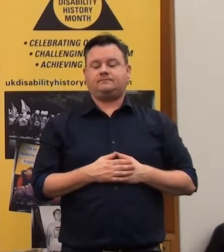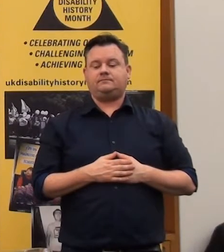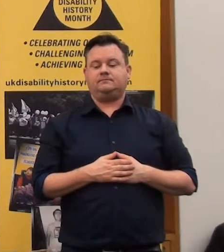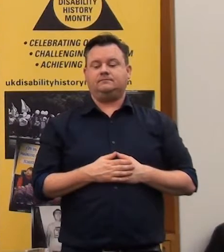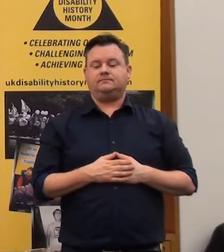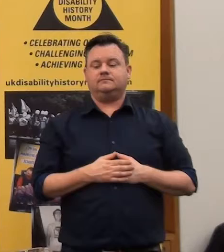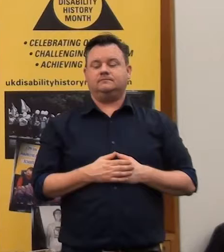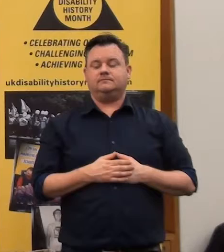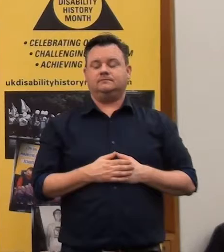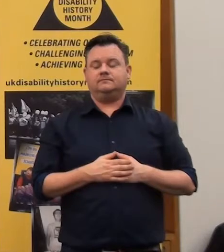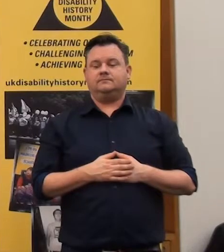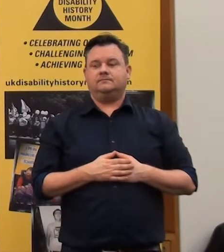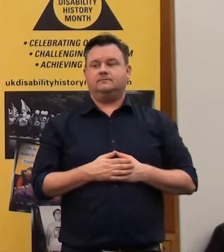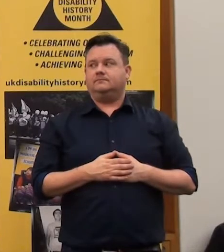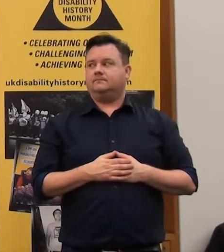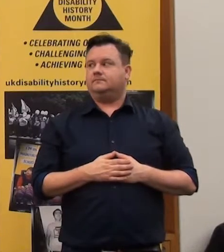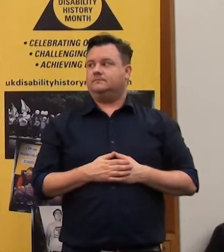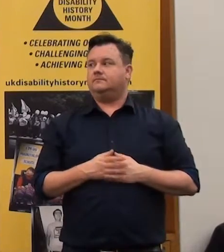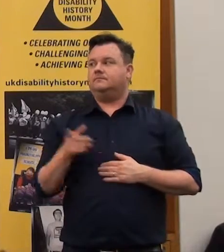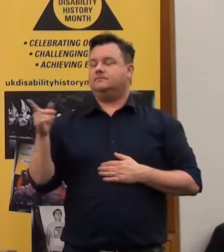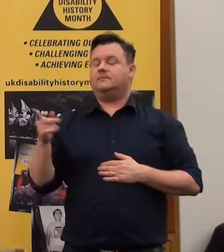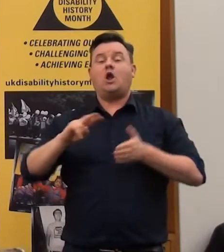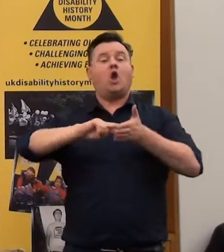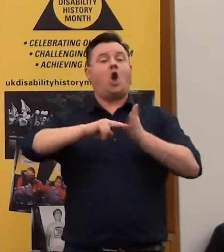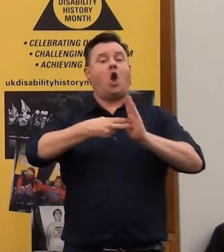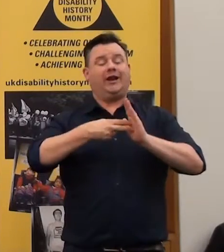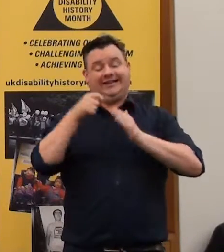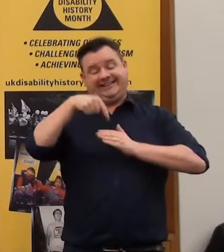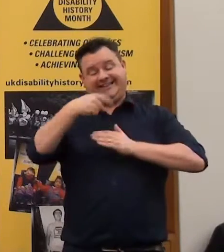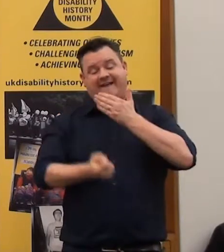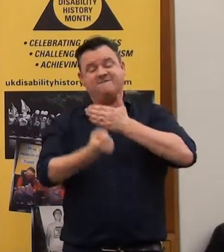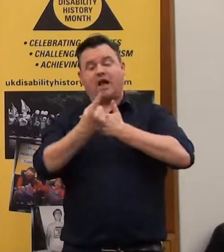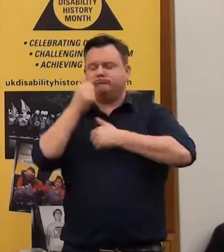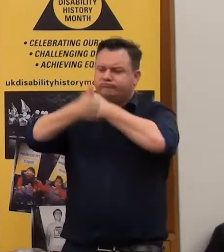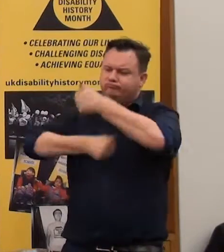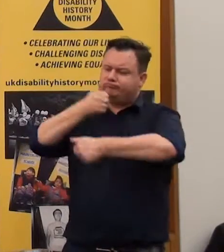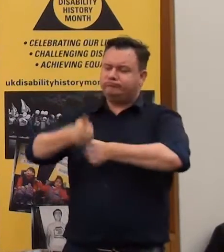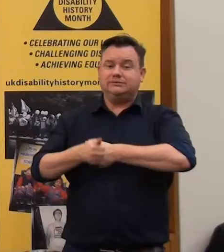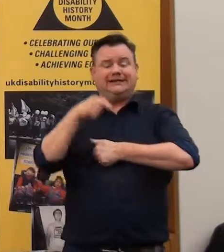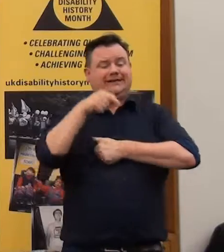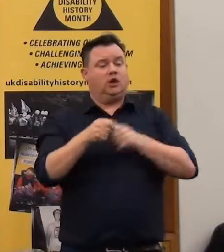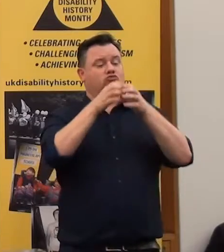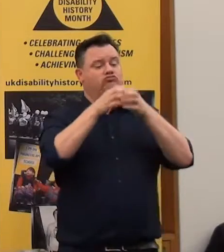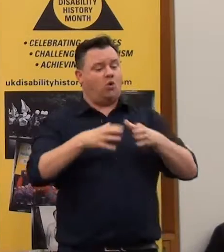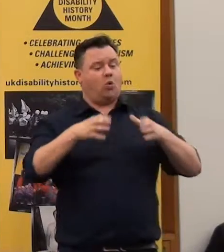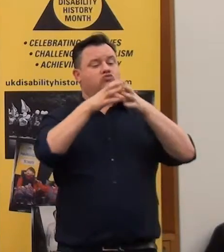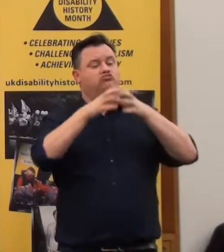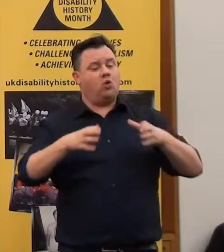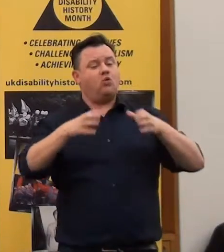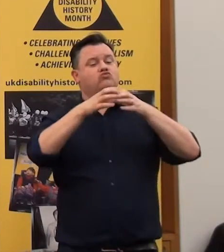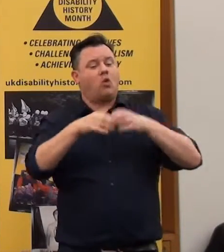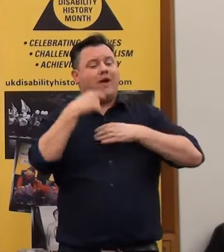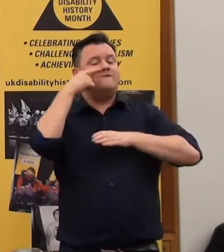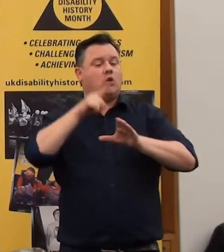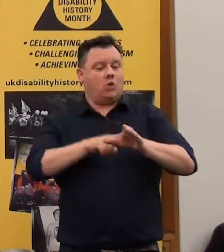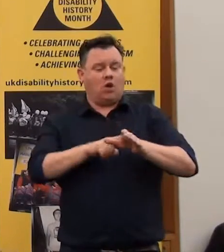Thank you. Thank you. congratulate the organisers for event every year. It's successful. It's getting bigger and more successful every year as well. But it